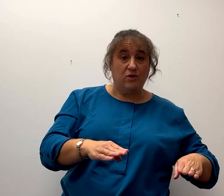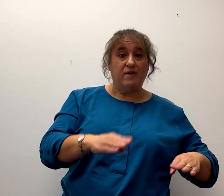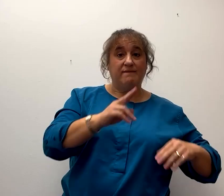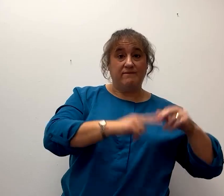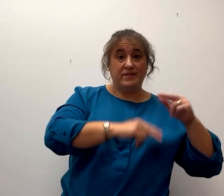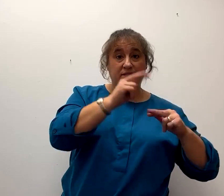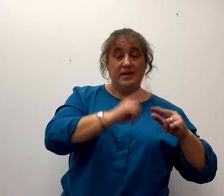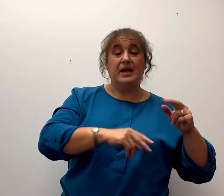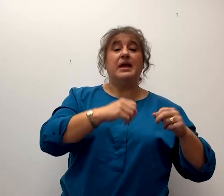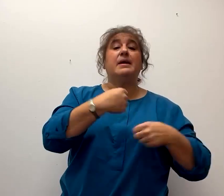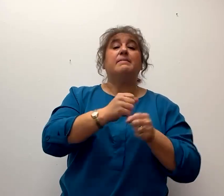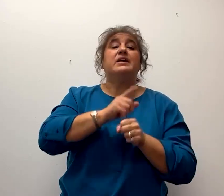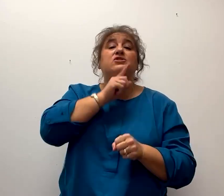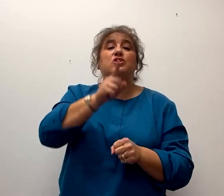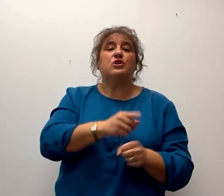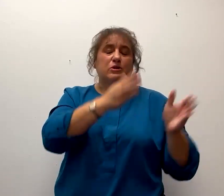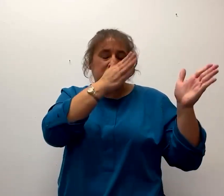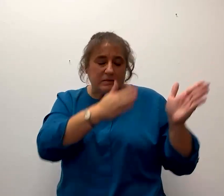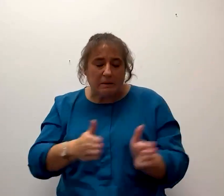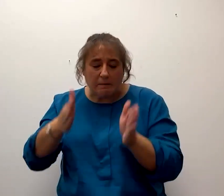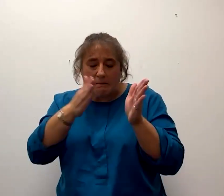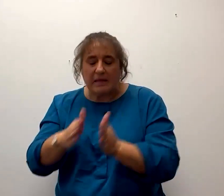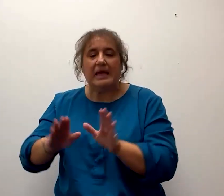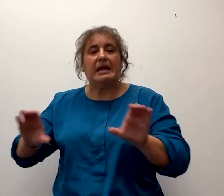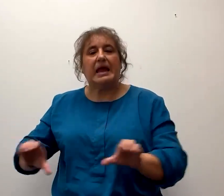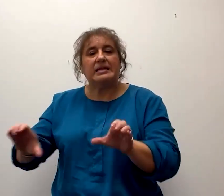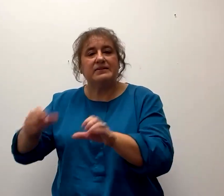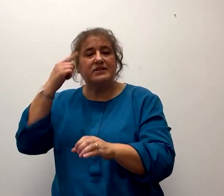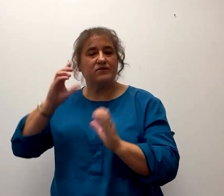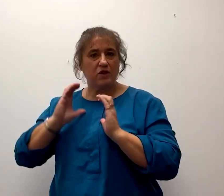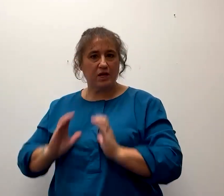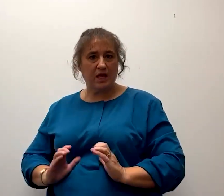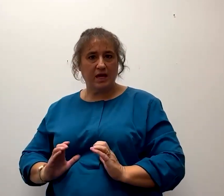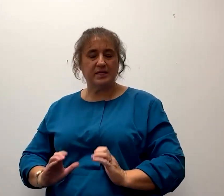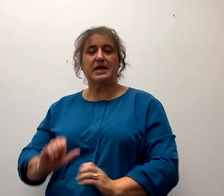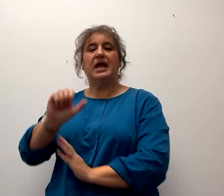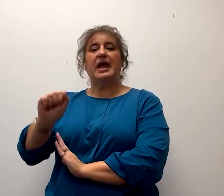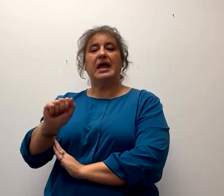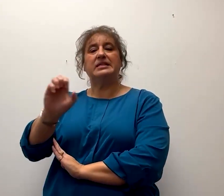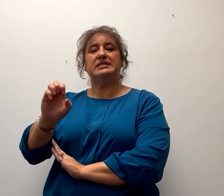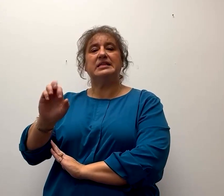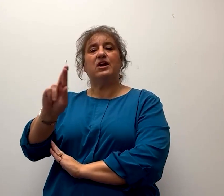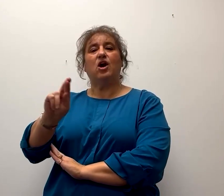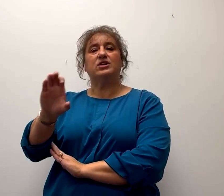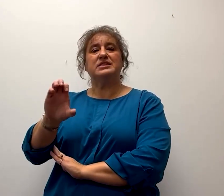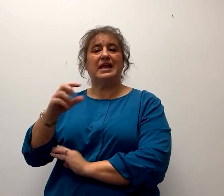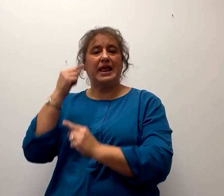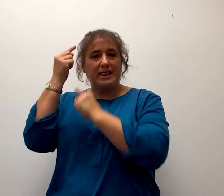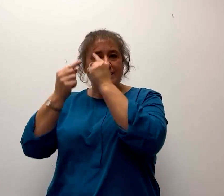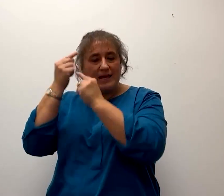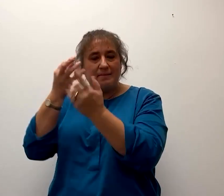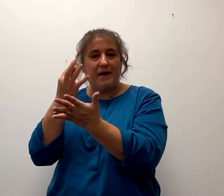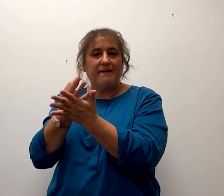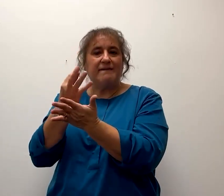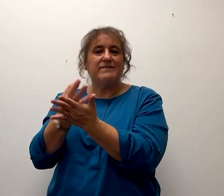activities provided to the client. What ACRC can consider funding would be non-medical therapies.